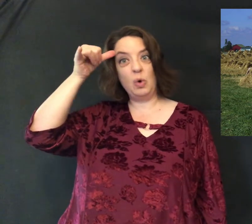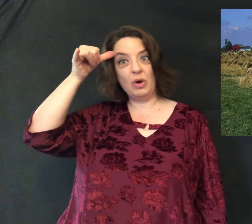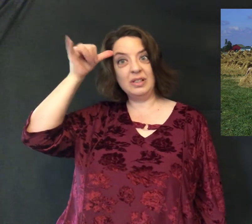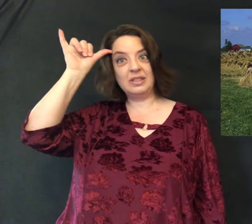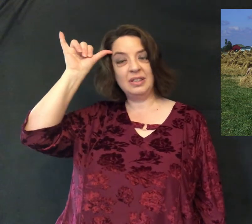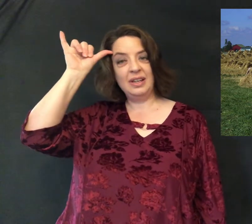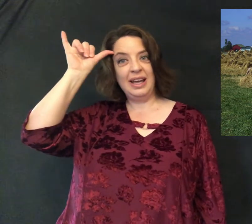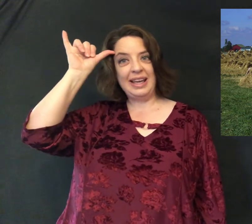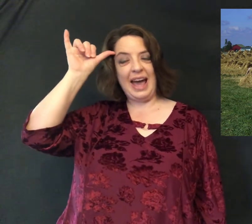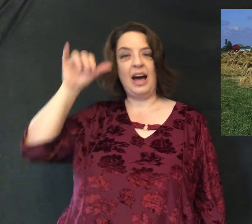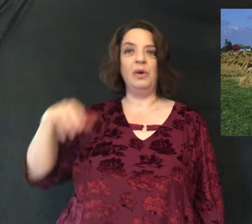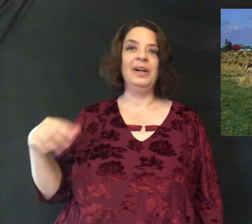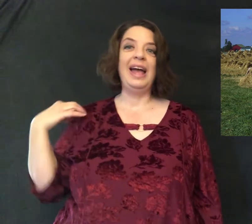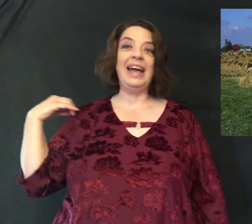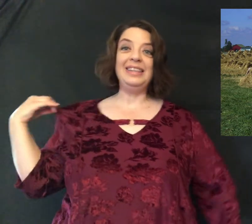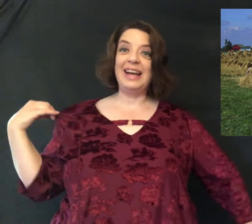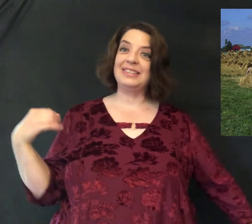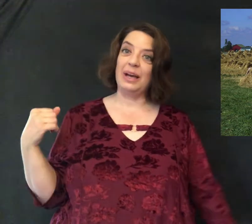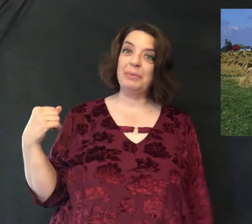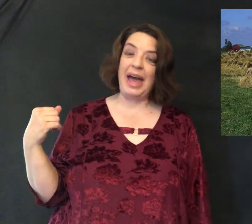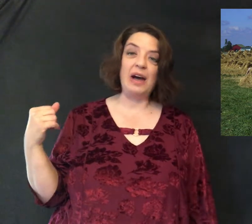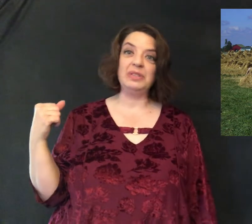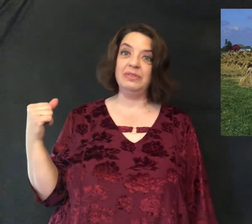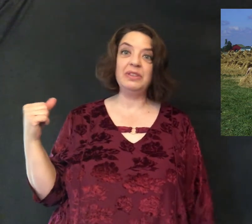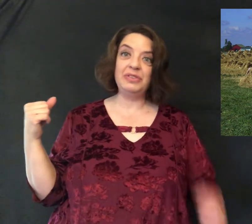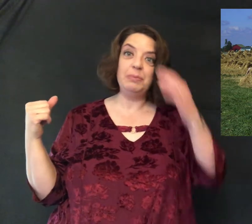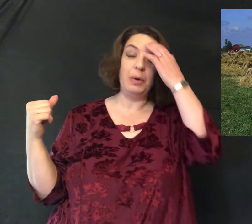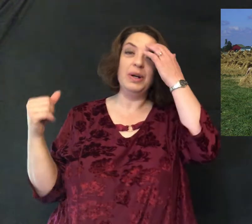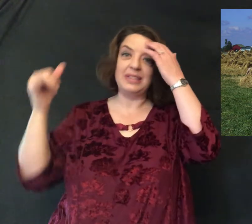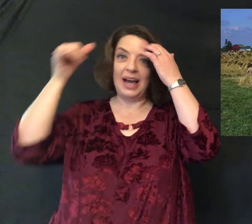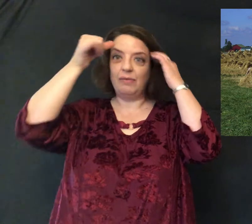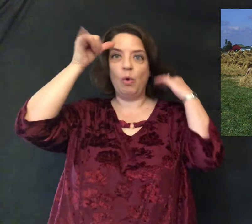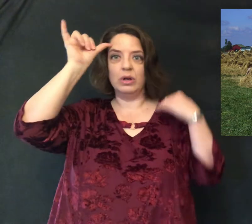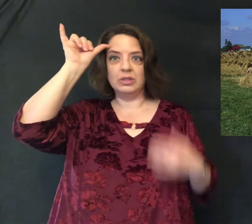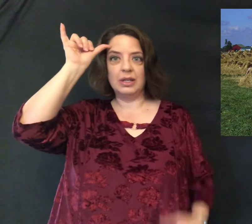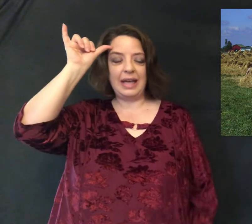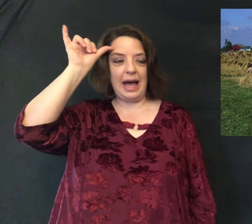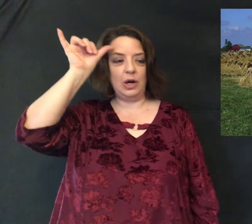horns cow and yes some cows even the female ones have horns cows